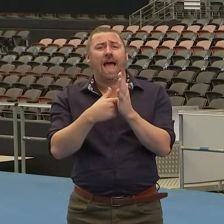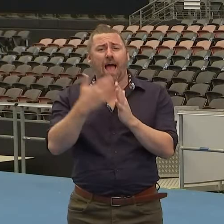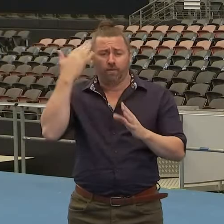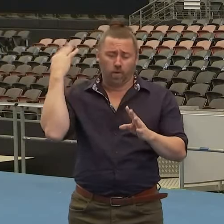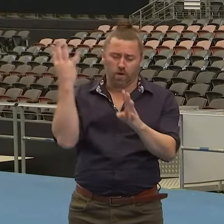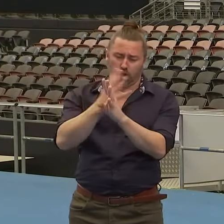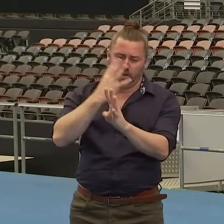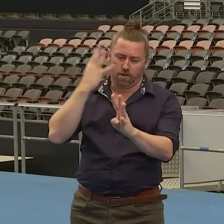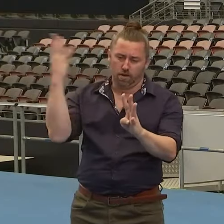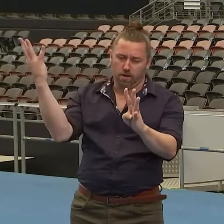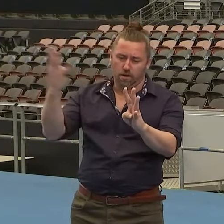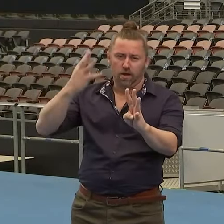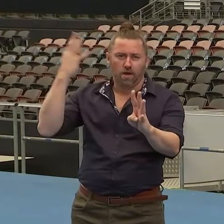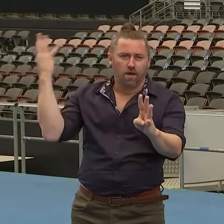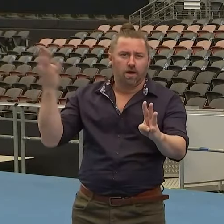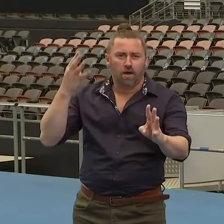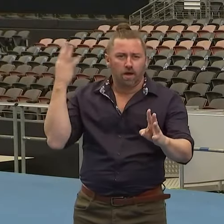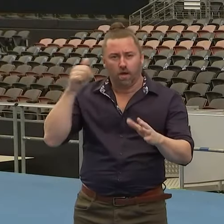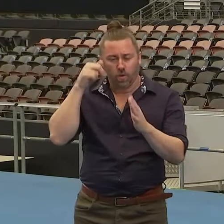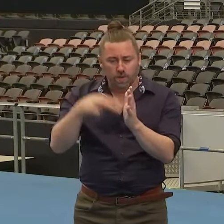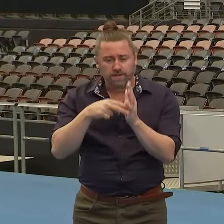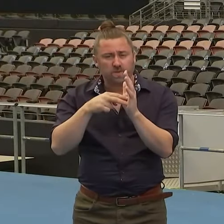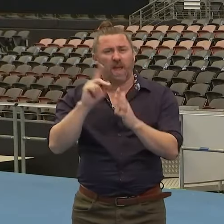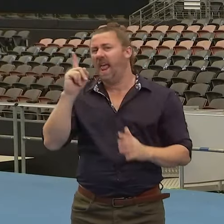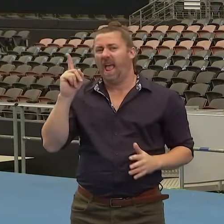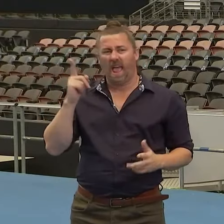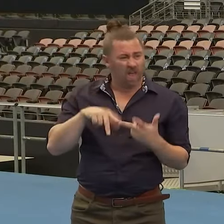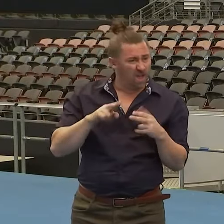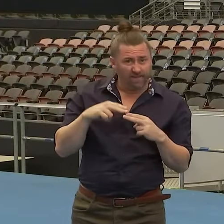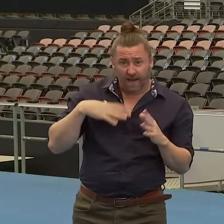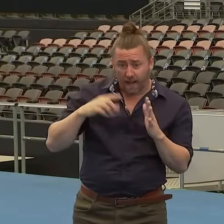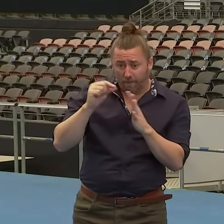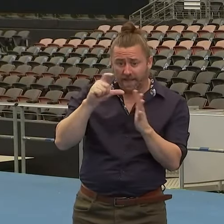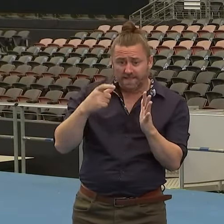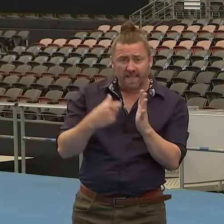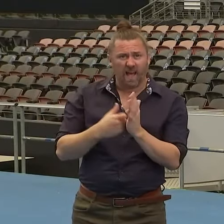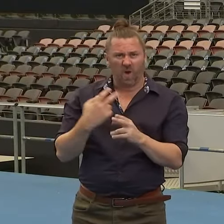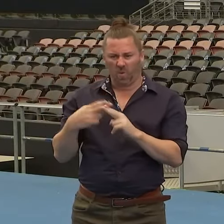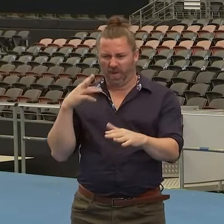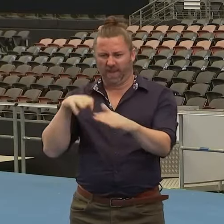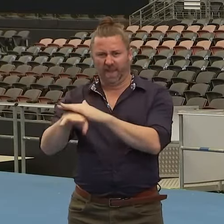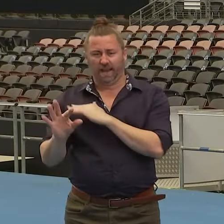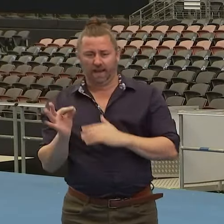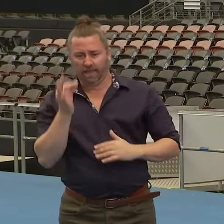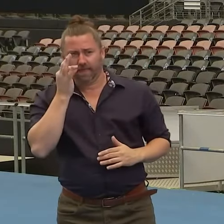So there won't be any issues I can foresee getting those tests at this stage.